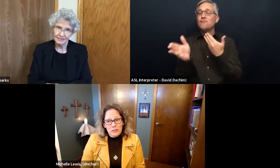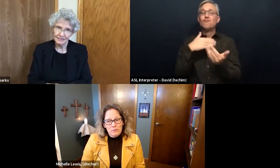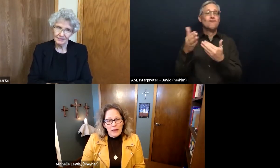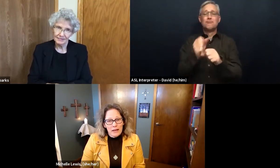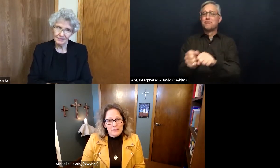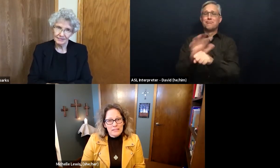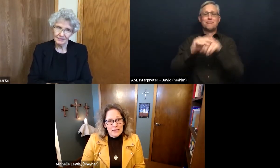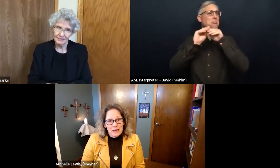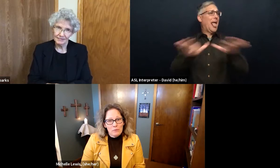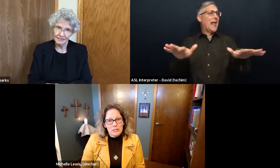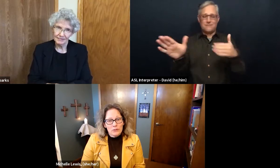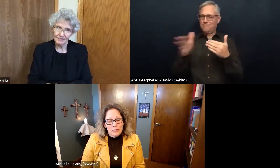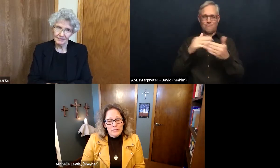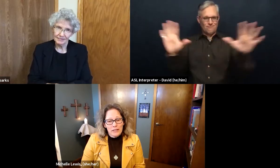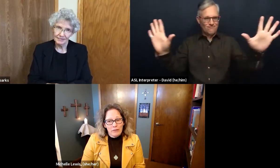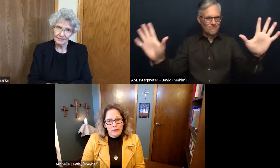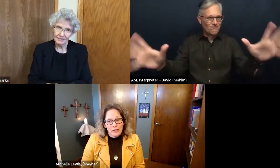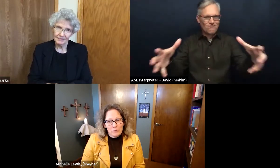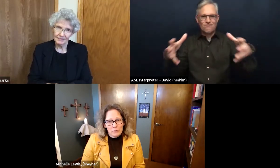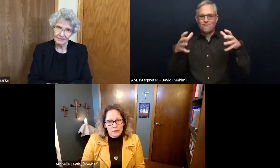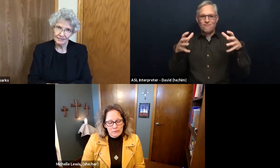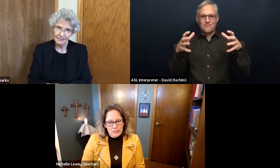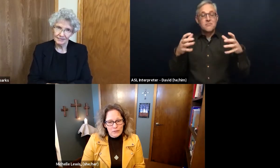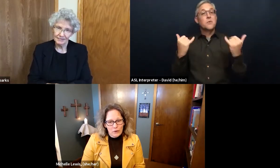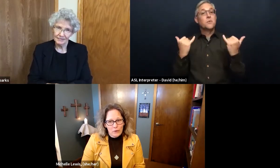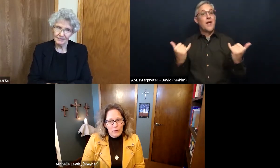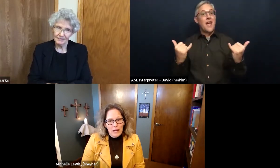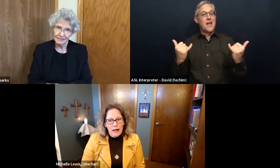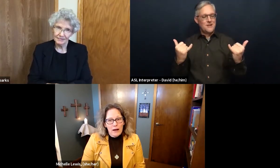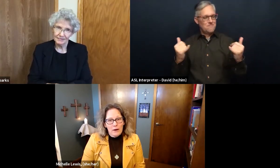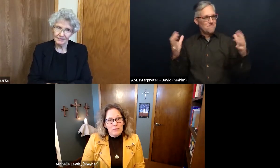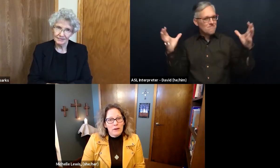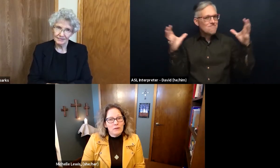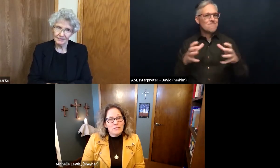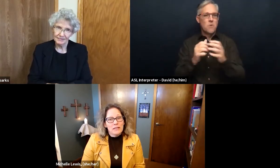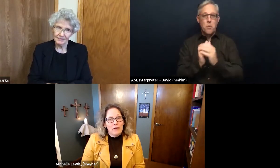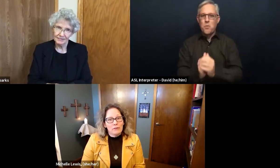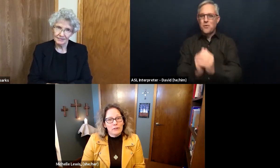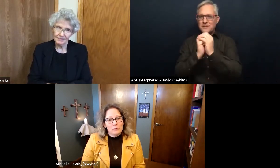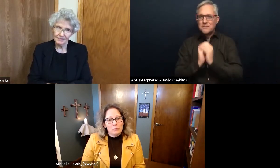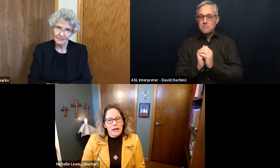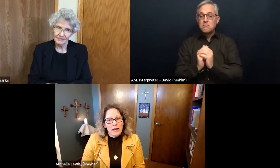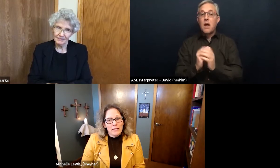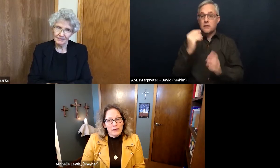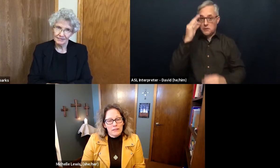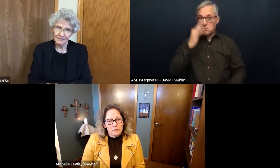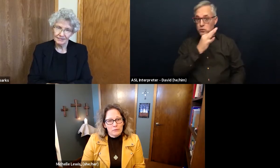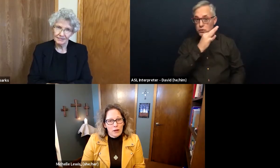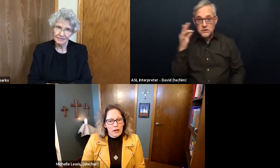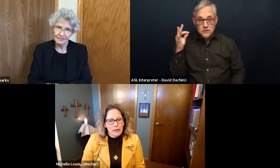and today we joined together in communion. So, invite you to gather your bread and your wine